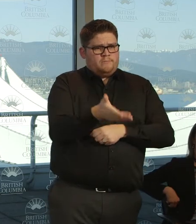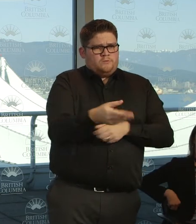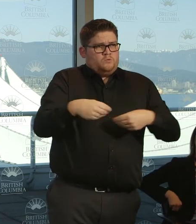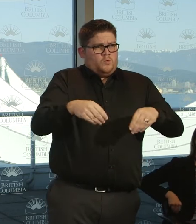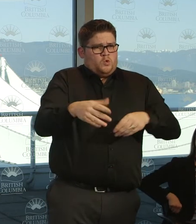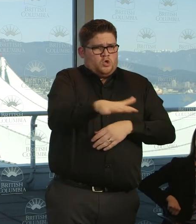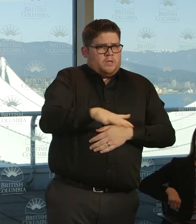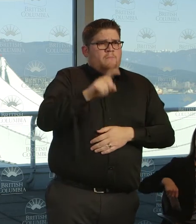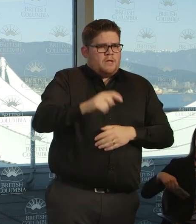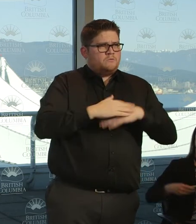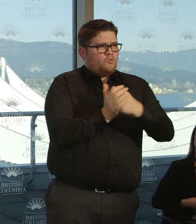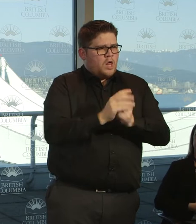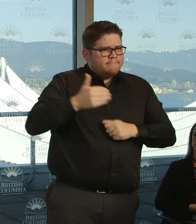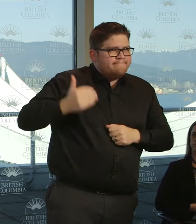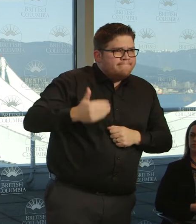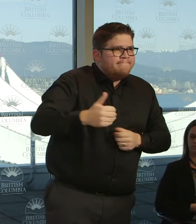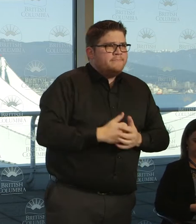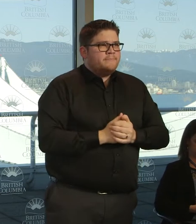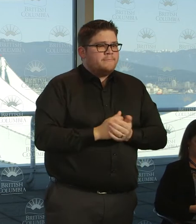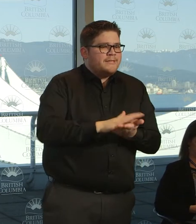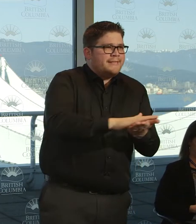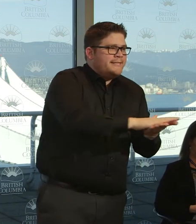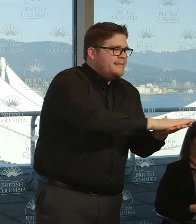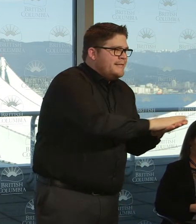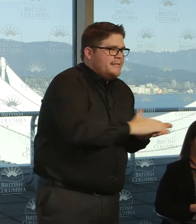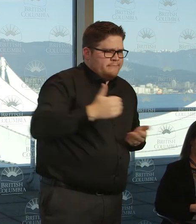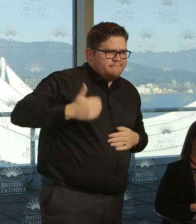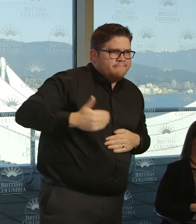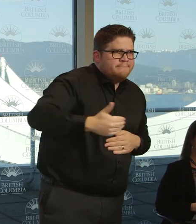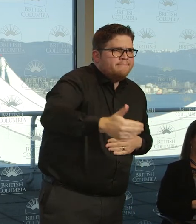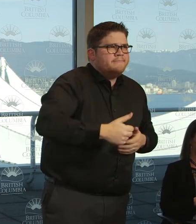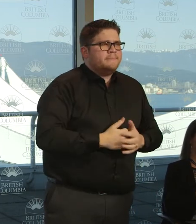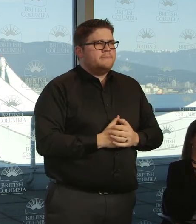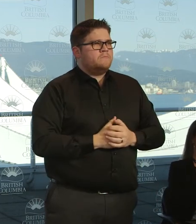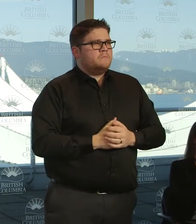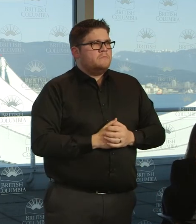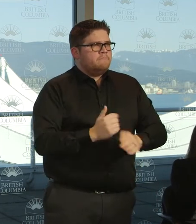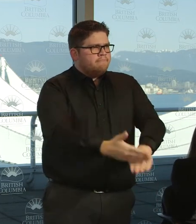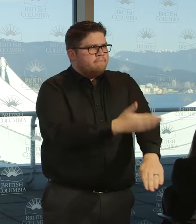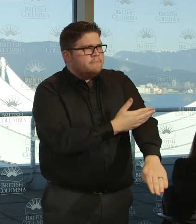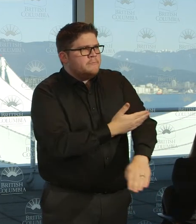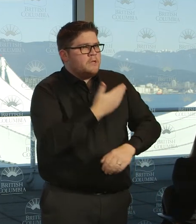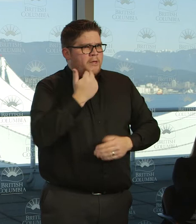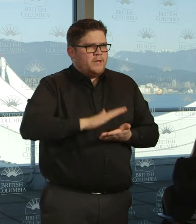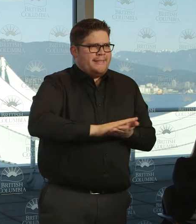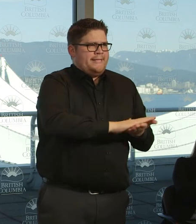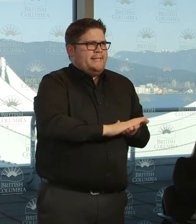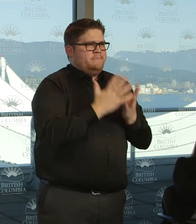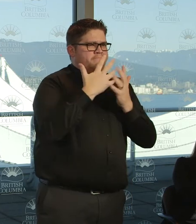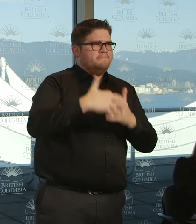they can clean the surfaces around them and they're able to have enhanced cleaning in all parts of the business.